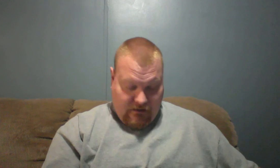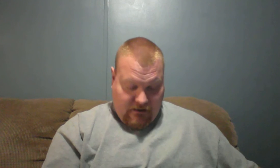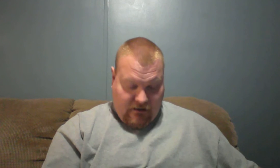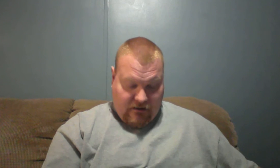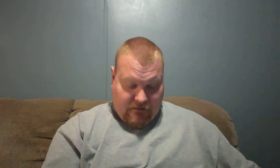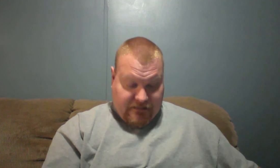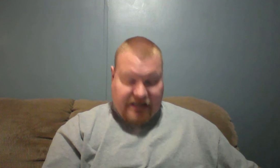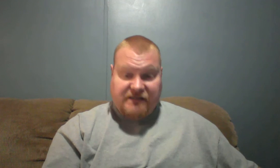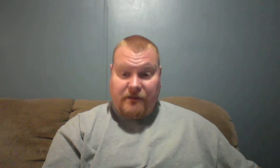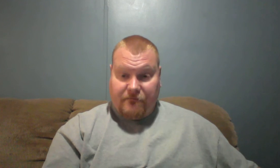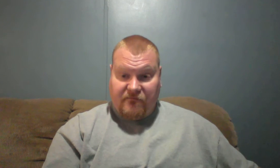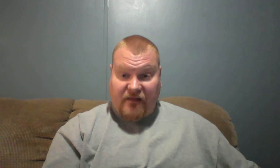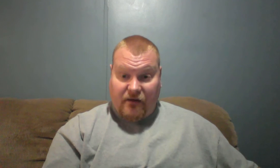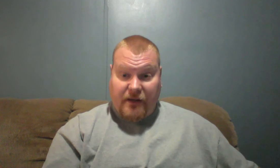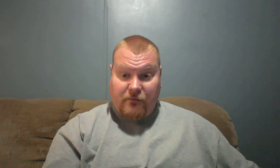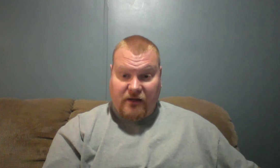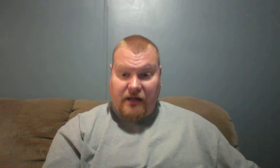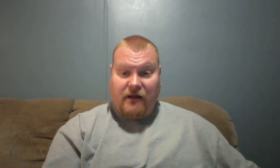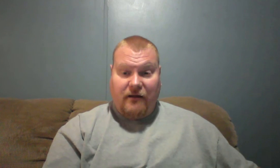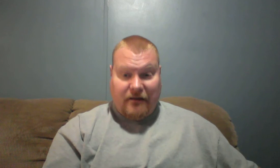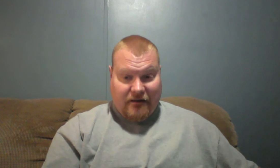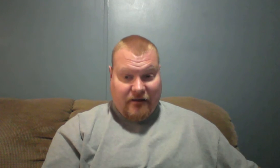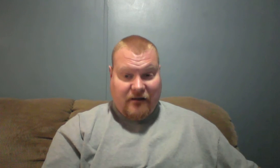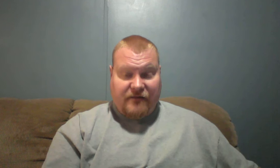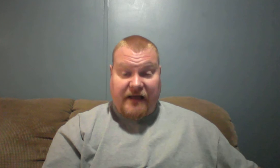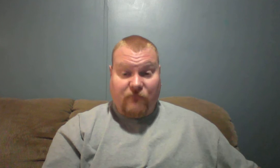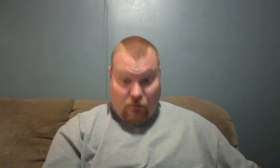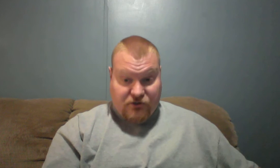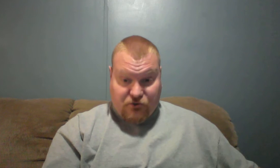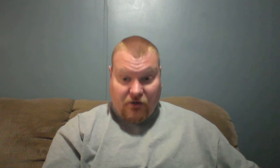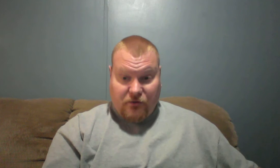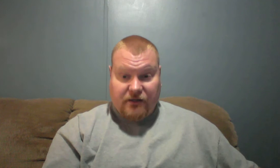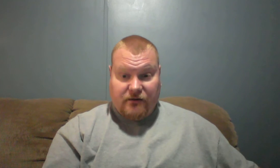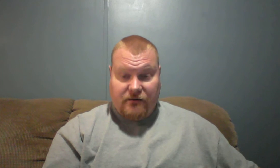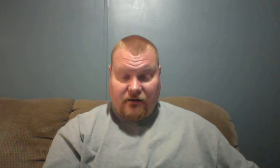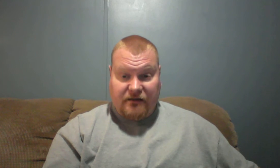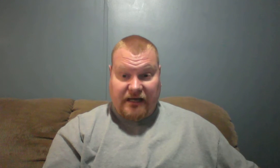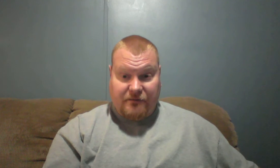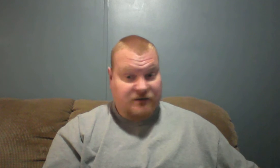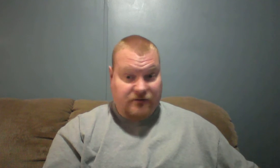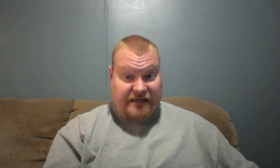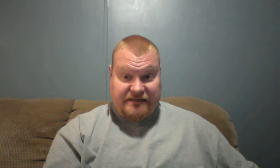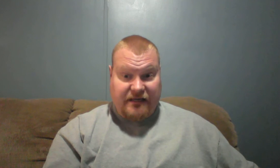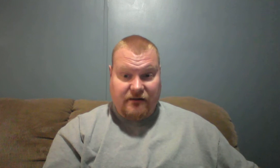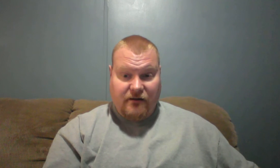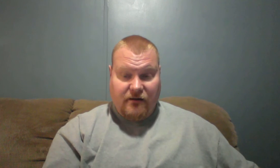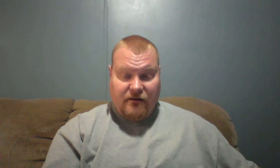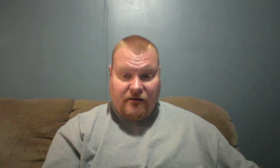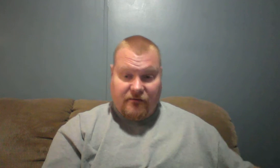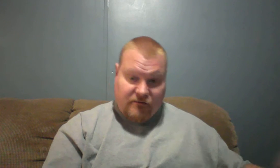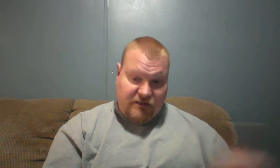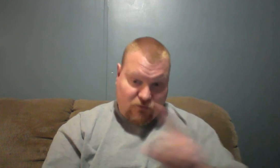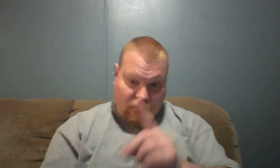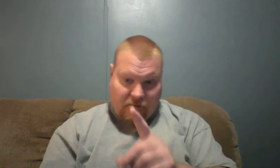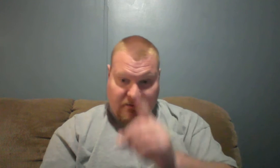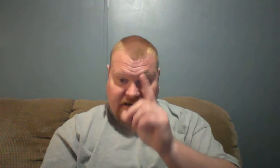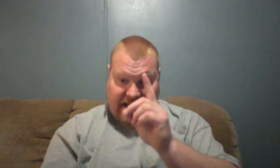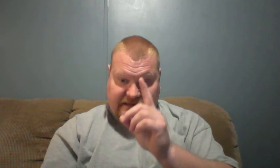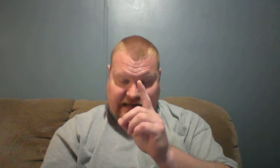we tell you something a lot of people that they have one stroke a lot of times that's it. this woman has had